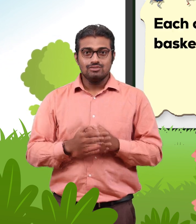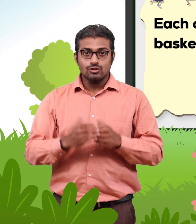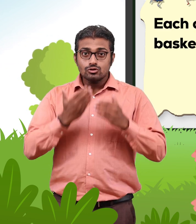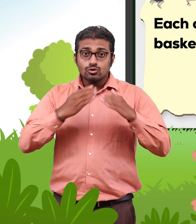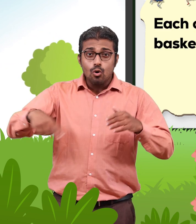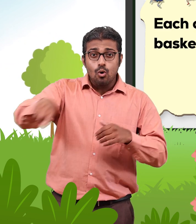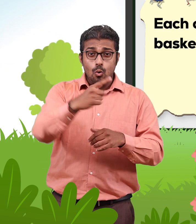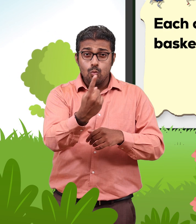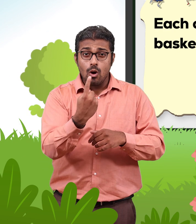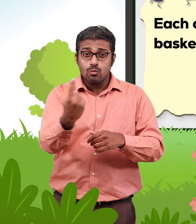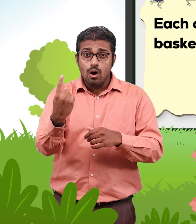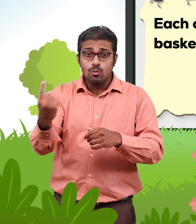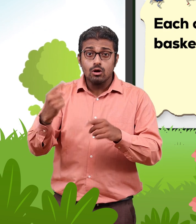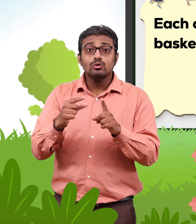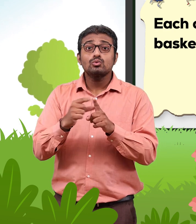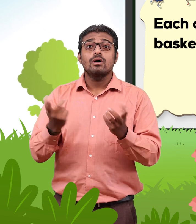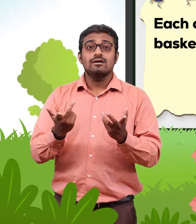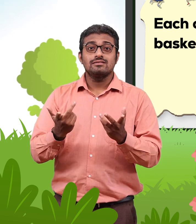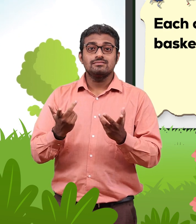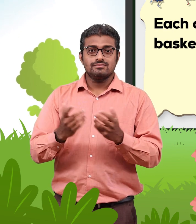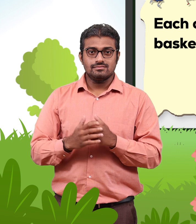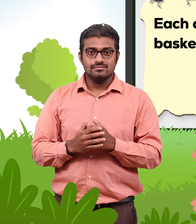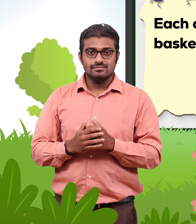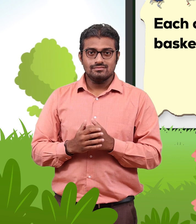Each child aims to throw the ball inside the basket.